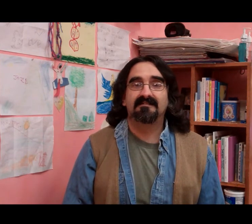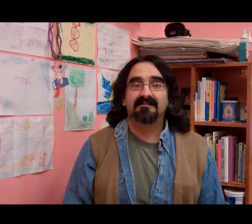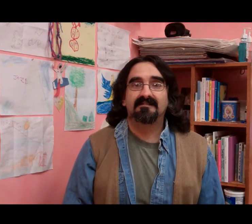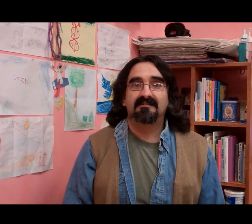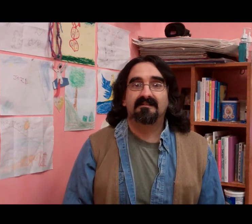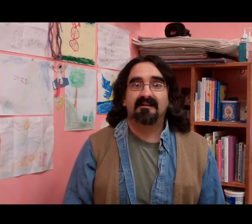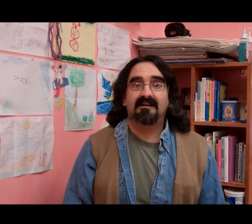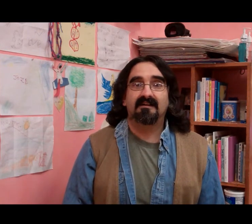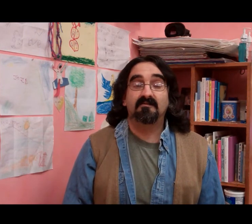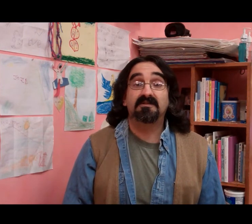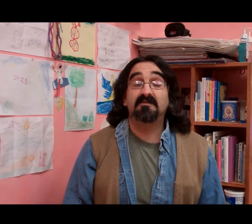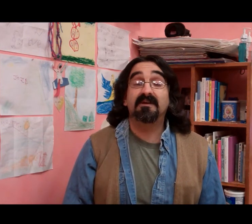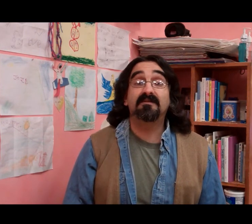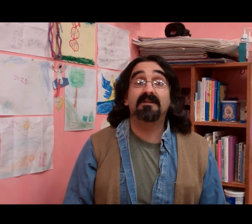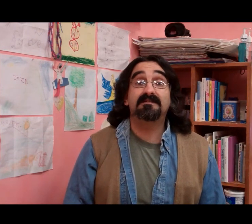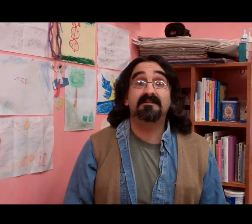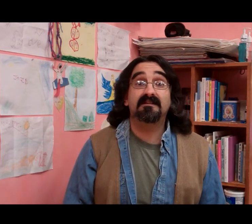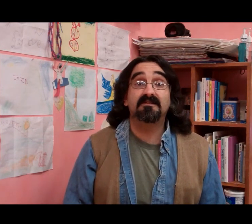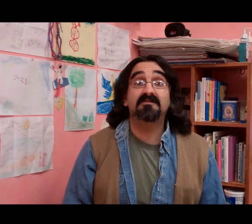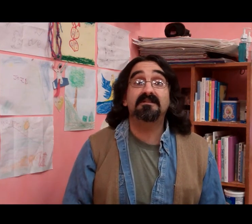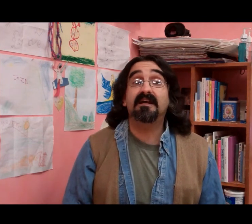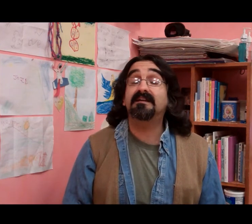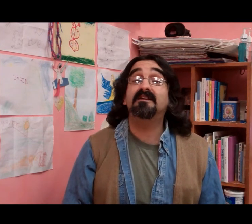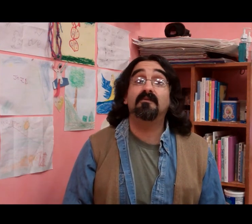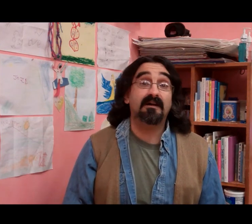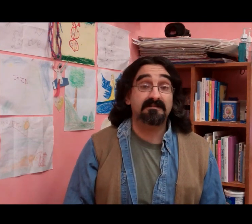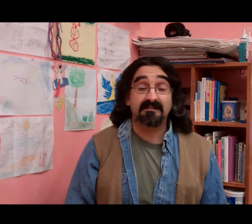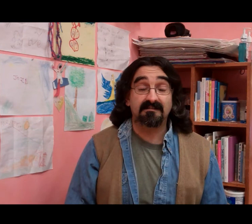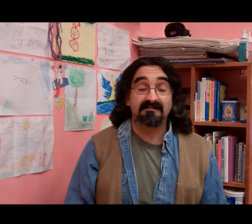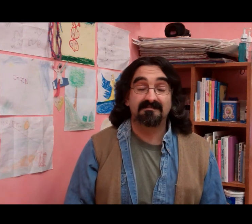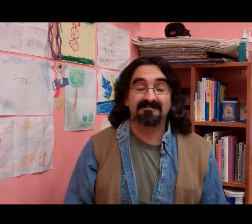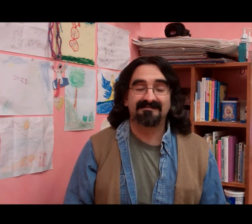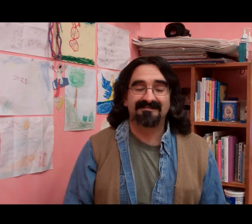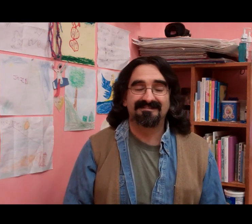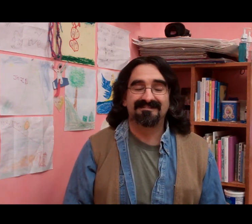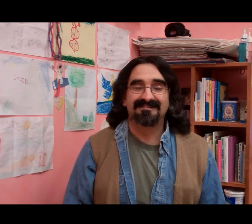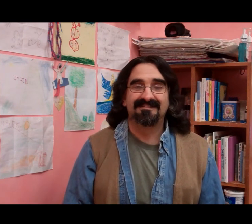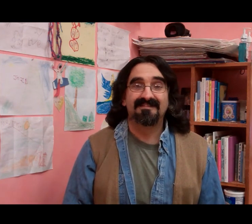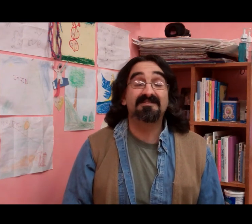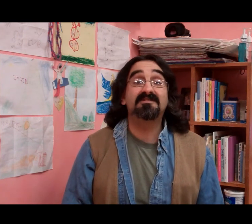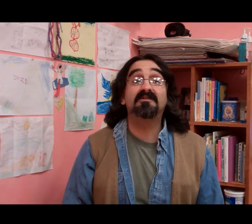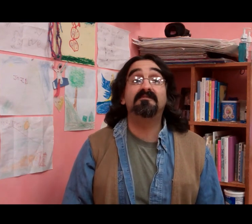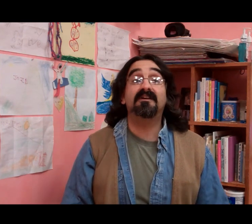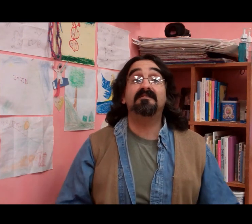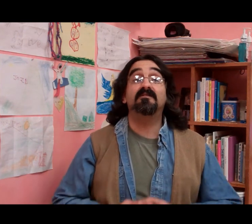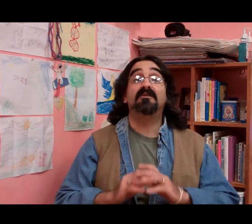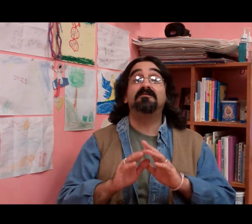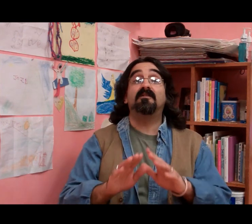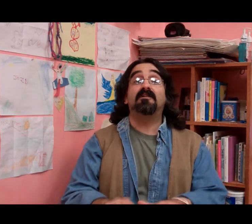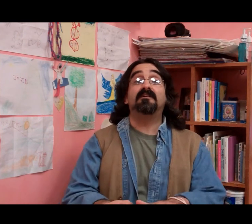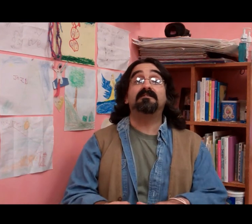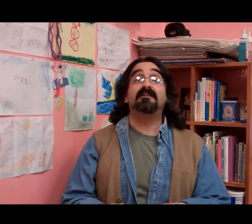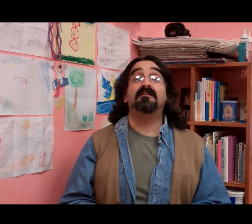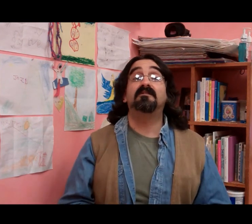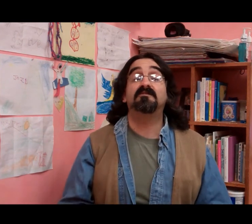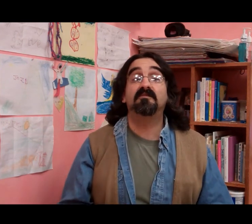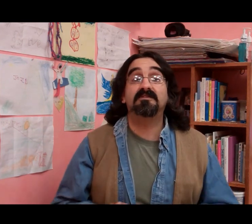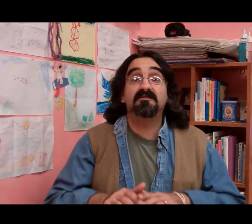And I wish you many blessings on using that key wisely. This is Joseph Anthony of The Wonder Child Blog saying thank you so much for